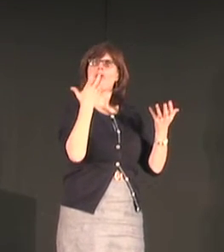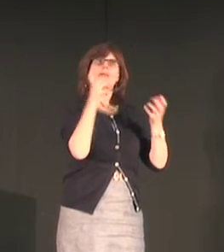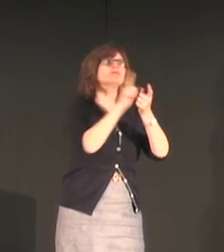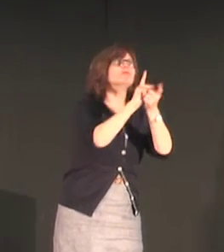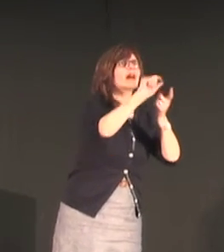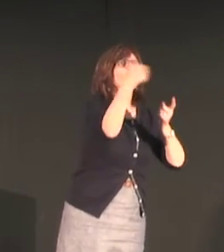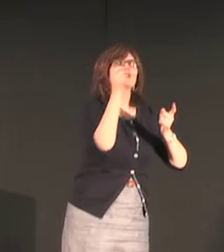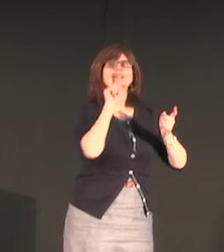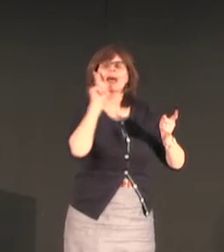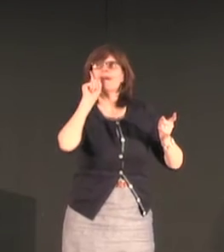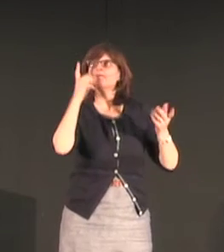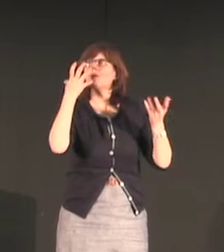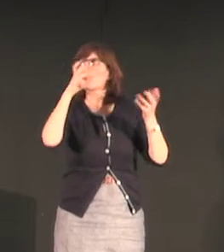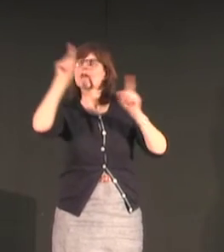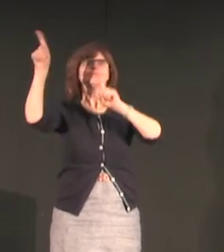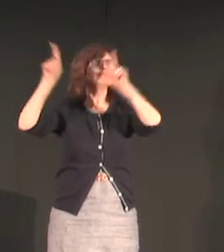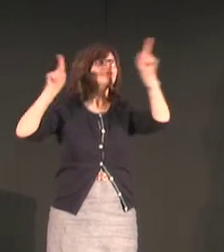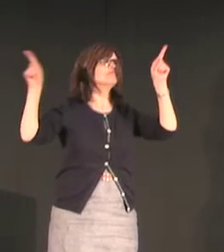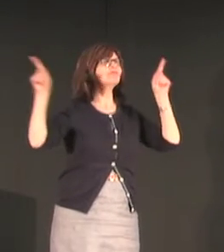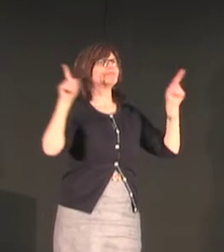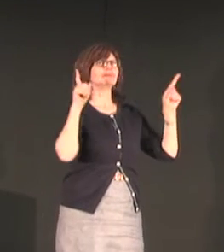the village but in fact